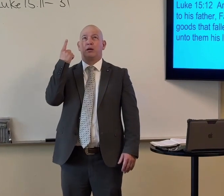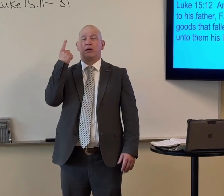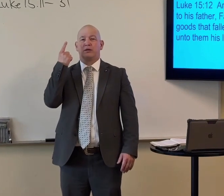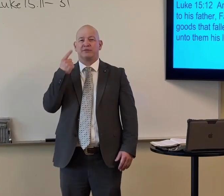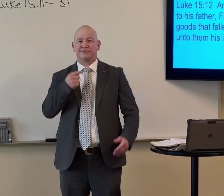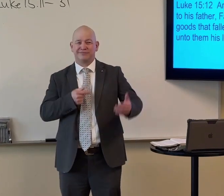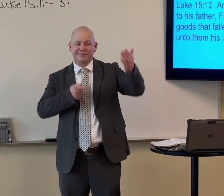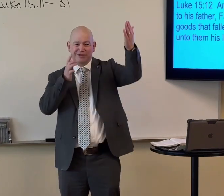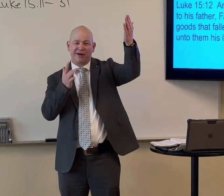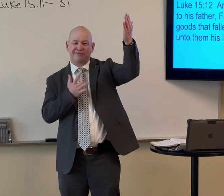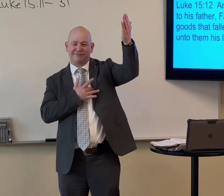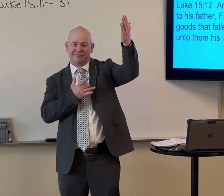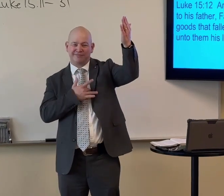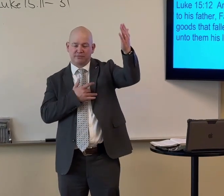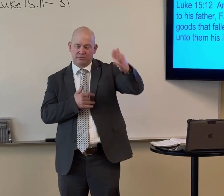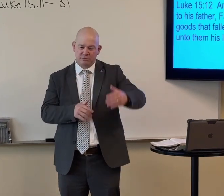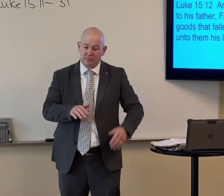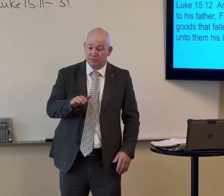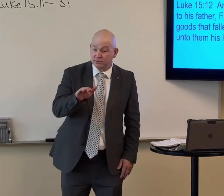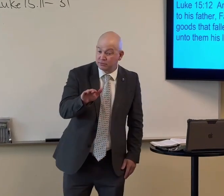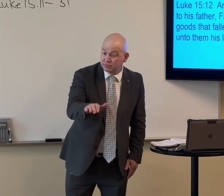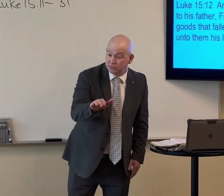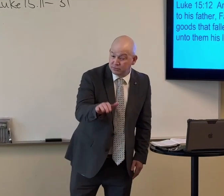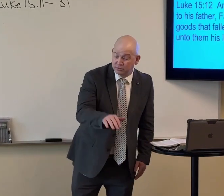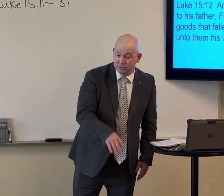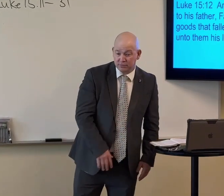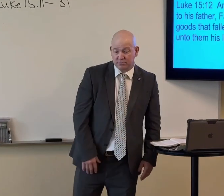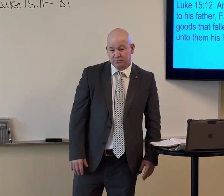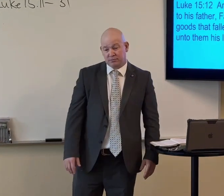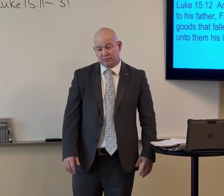and then one day the son just kind of came to himself.